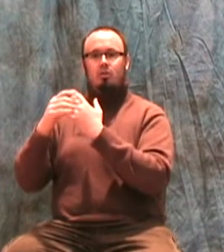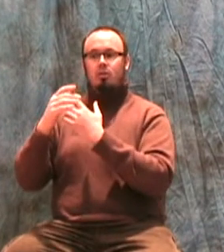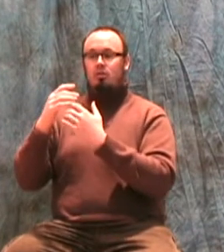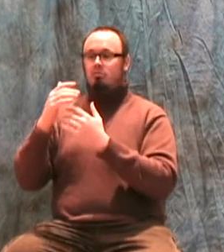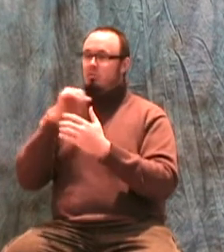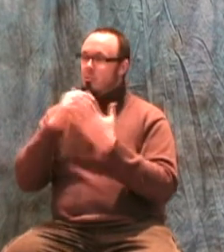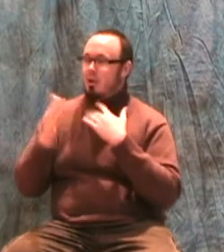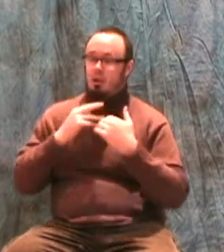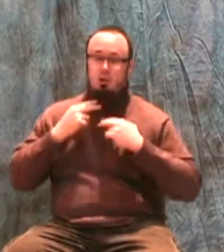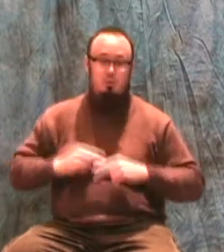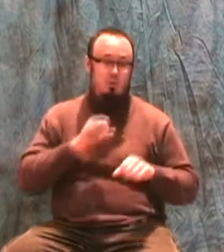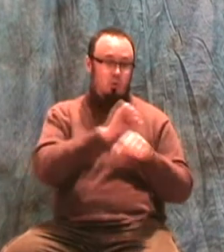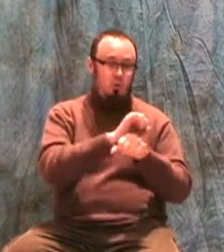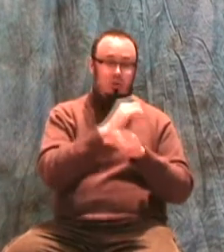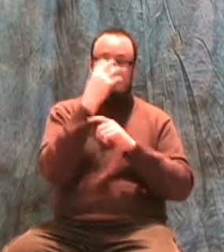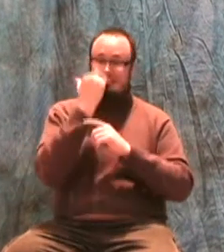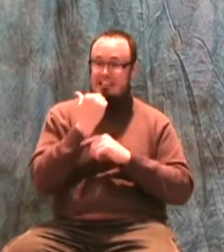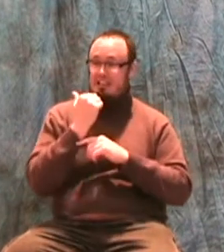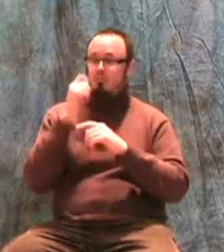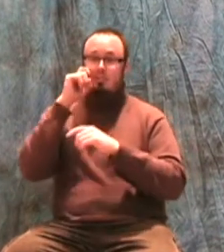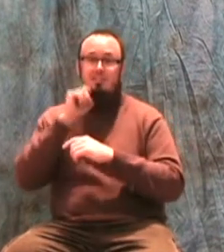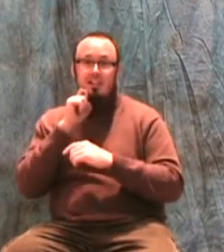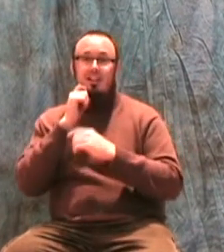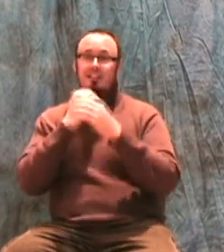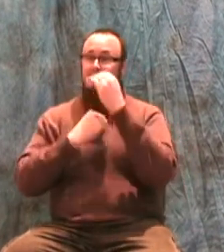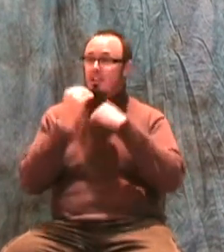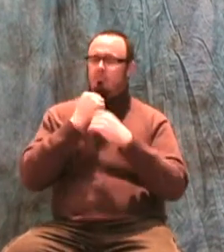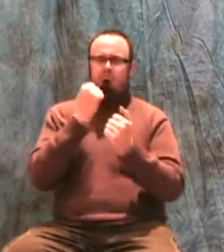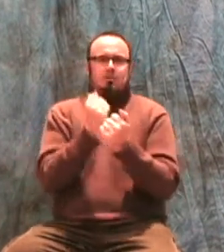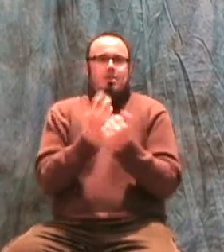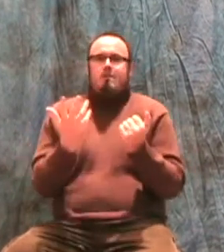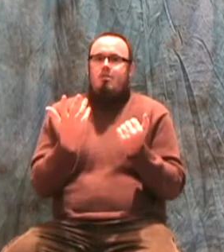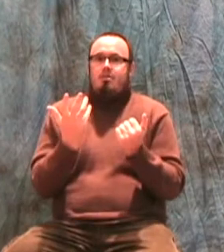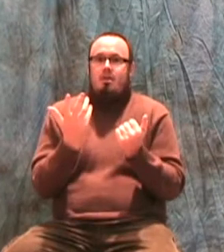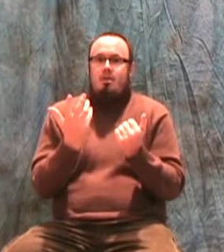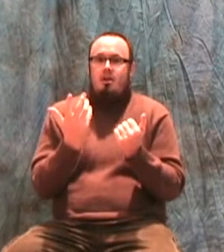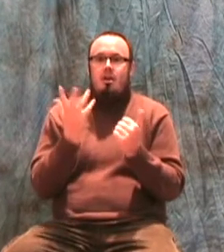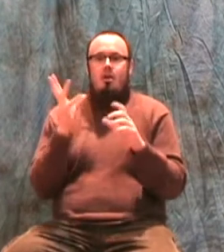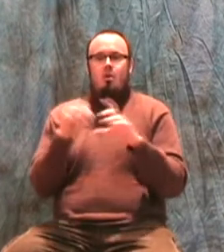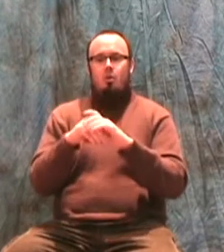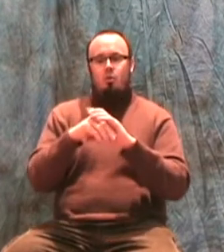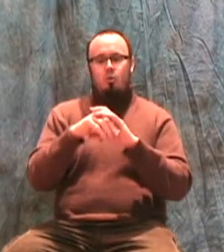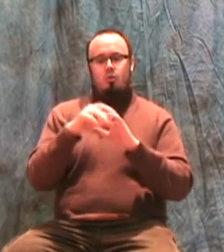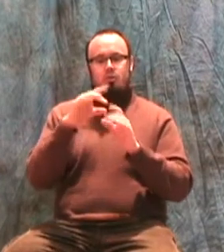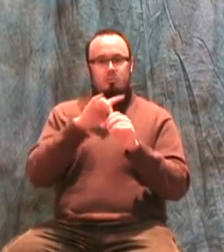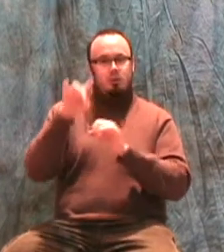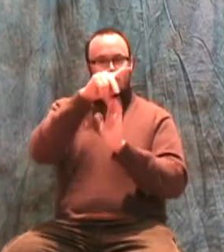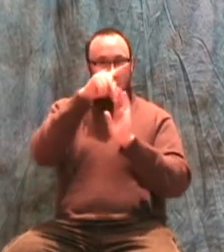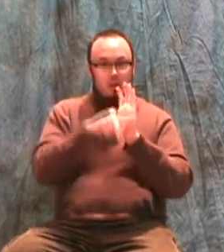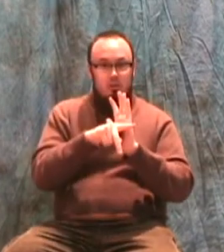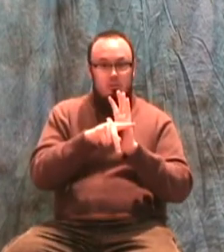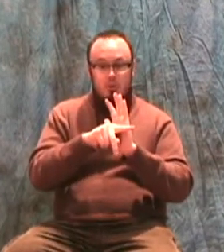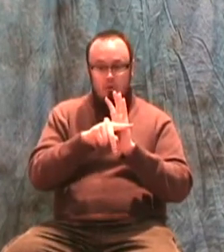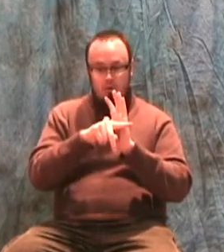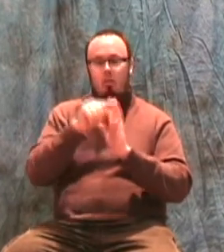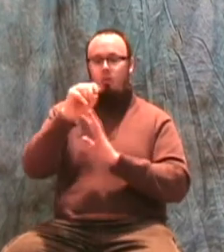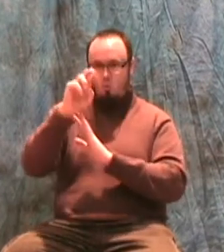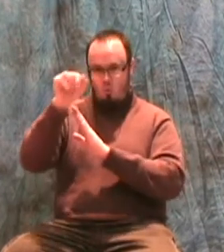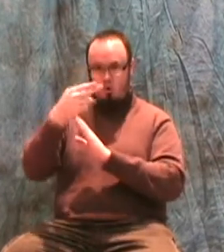work sleep sex eating or anything else there is a principle of spirituality that the Torah teaches regarding that endeavor